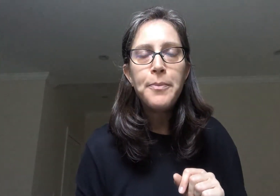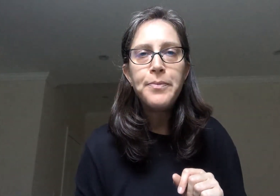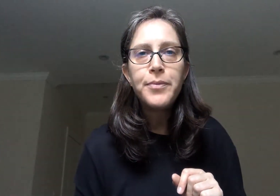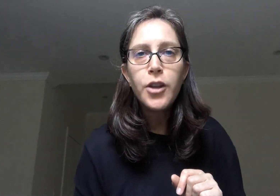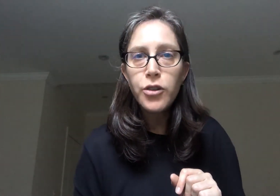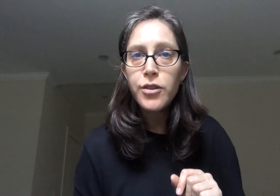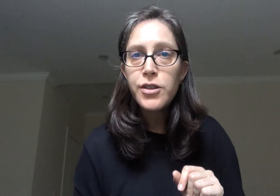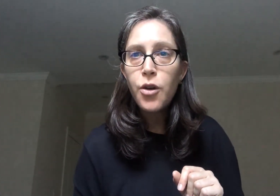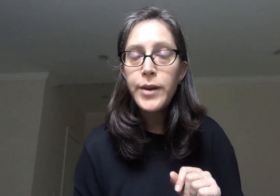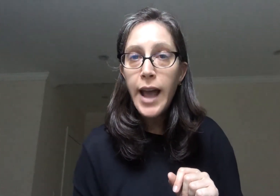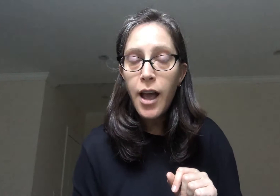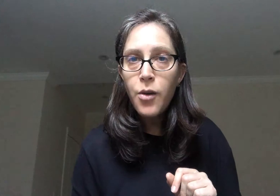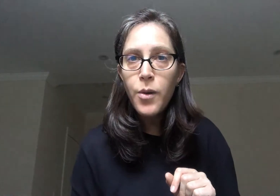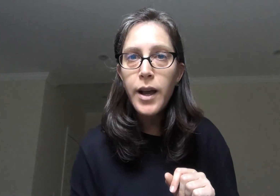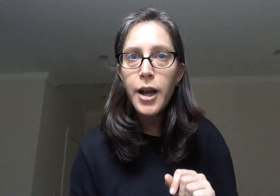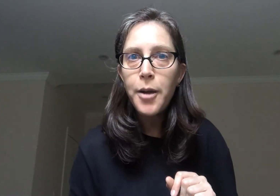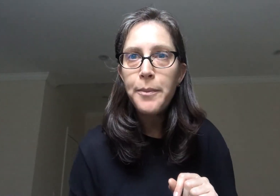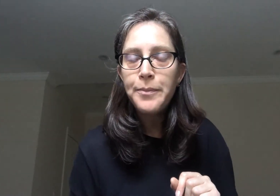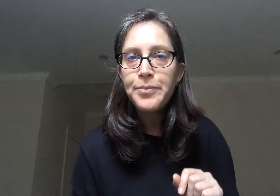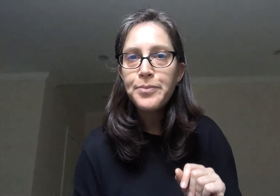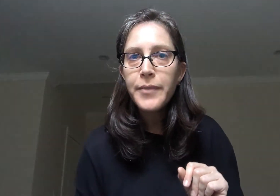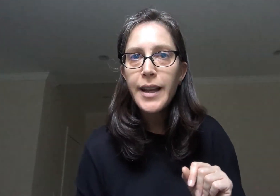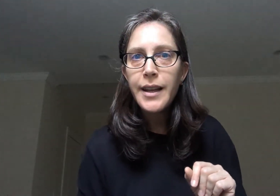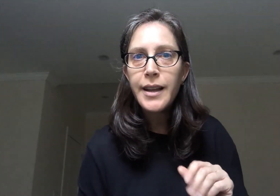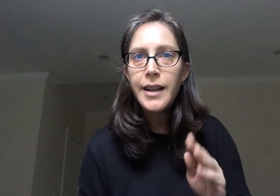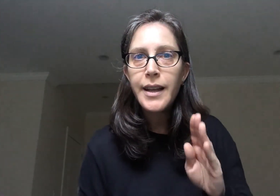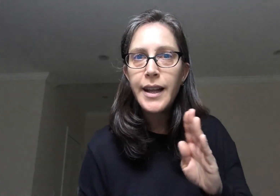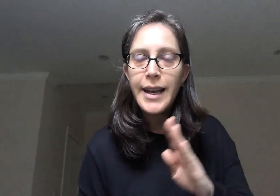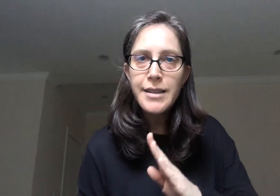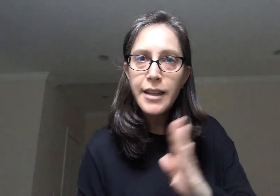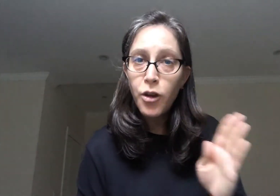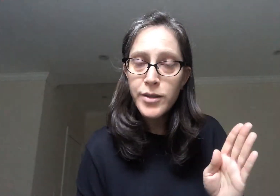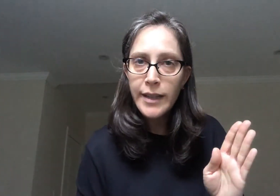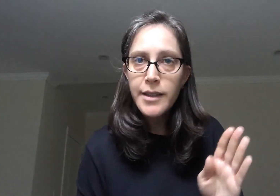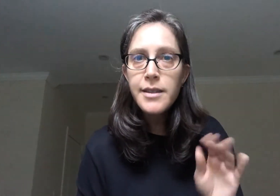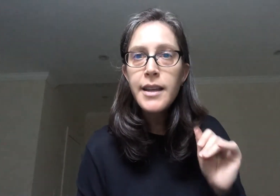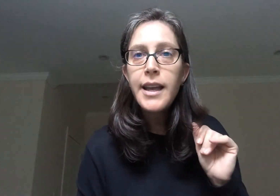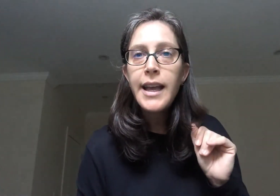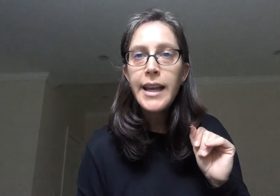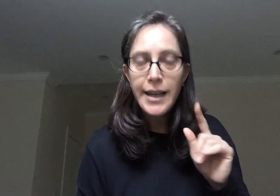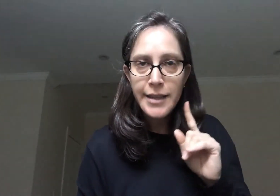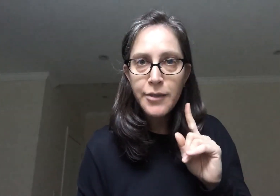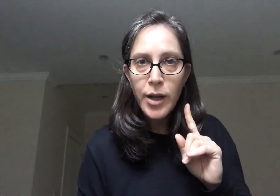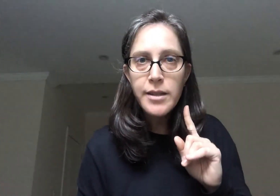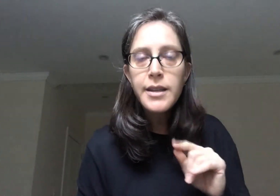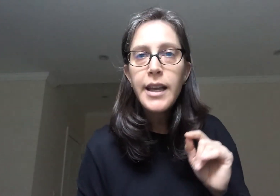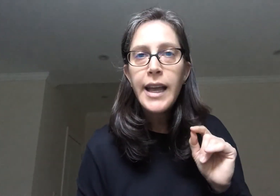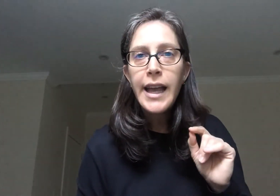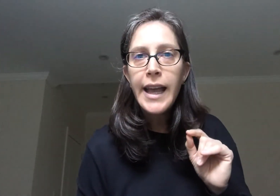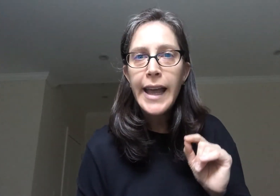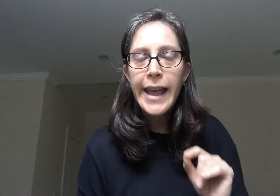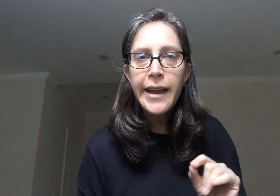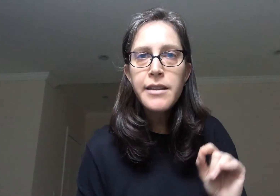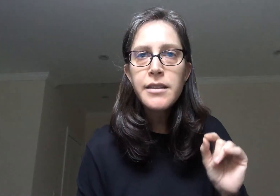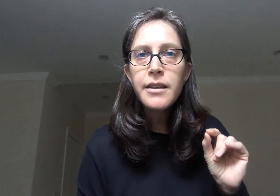Good. So now let's say the whole sentence. Listen once. Eretz.